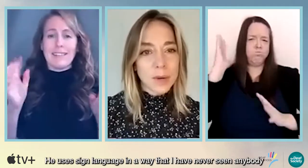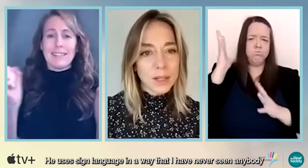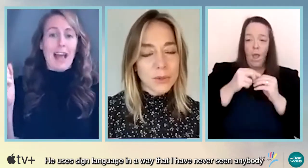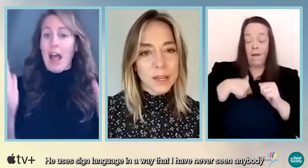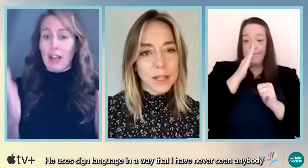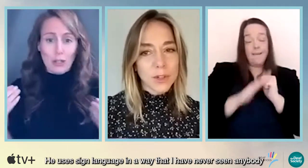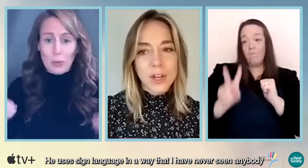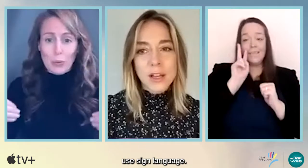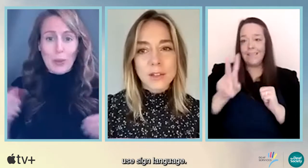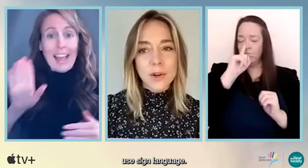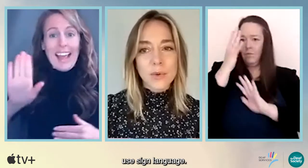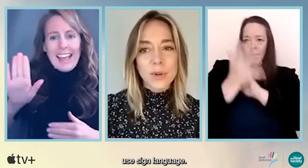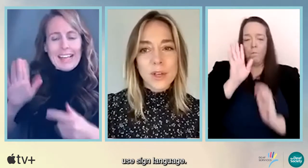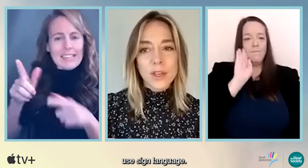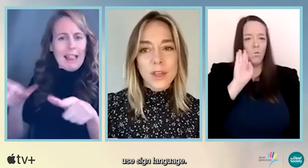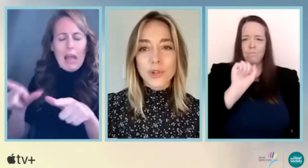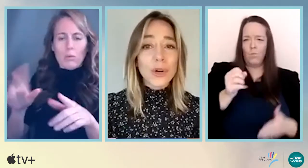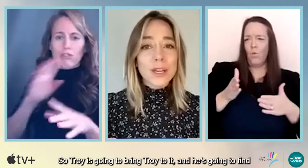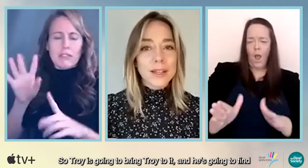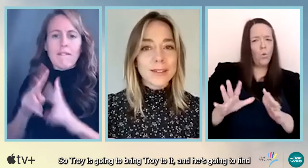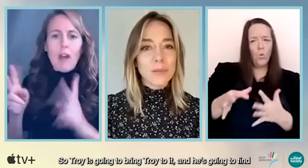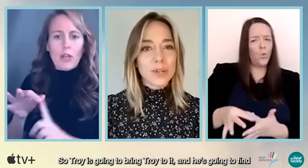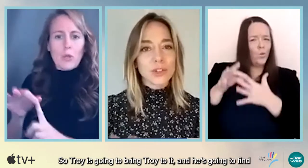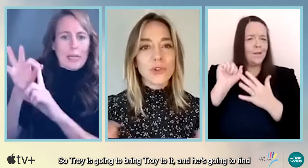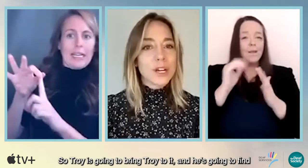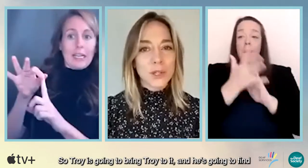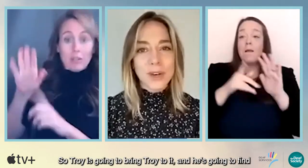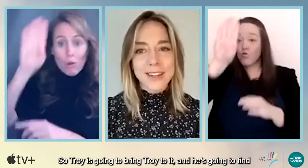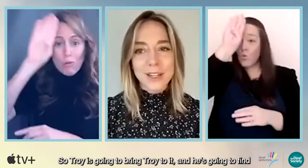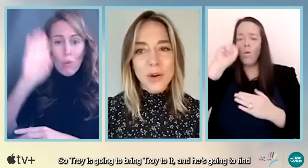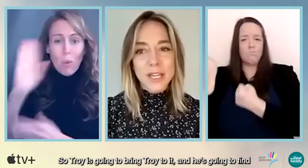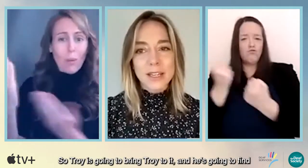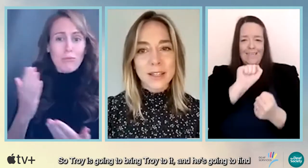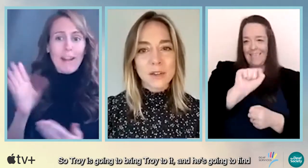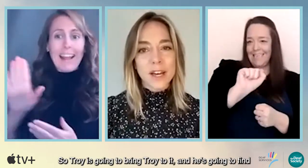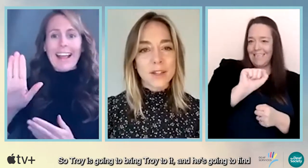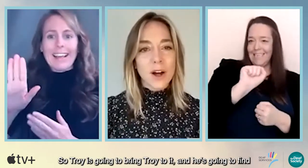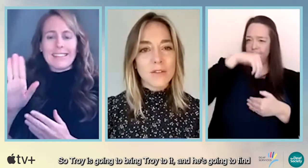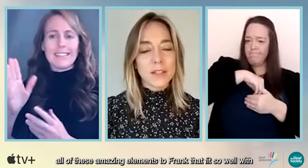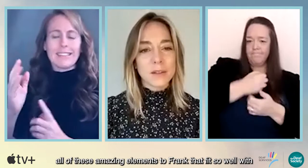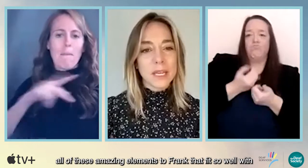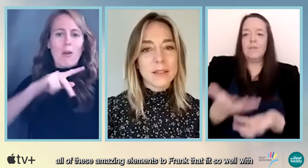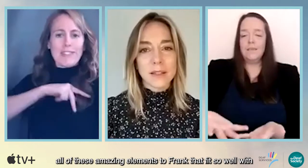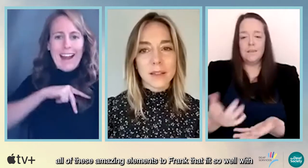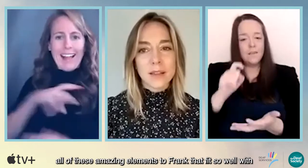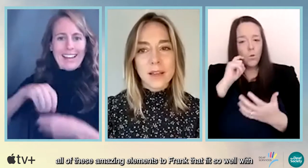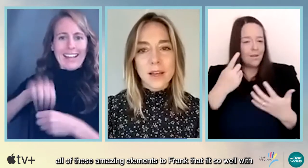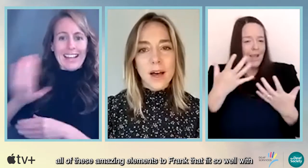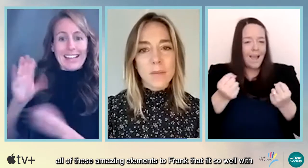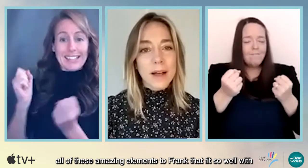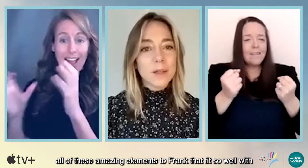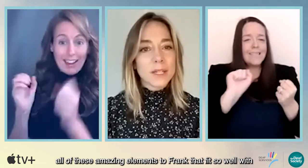seen anybody use sign language. So Troy is going to bring Troy to it, you know, and he's going to find all of these amazing